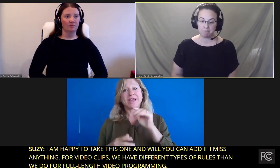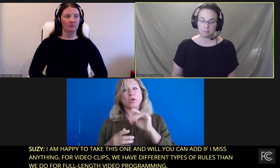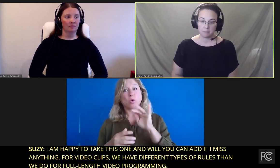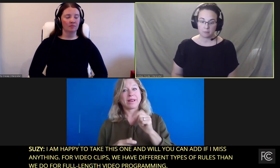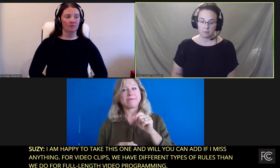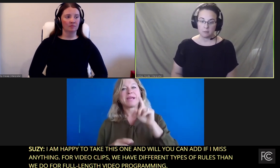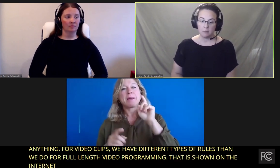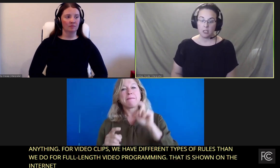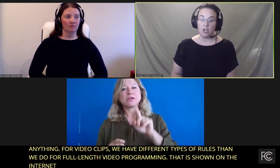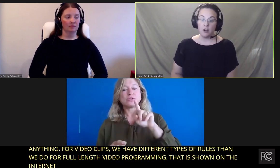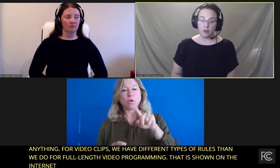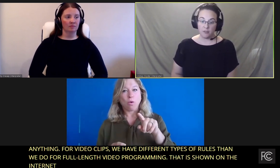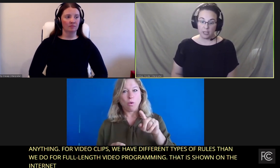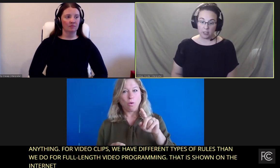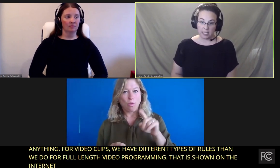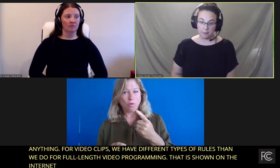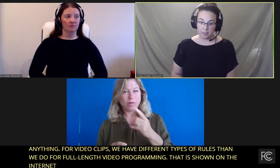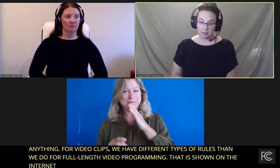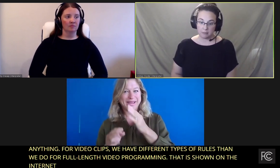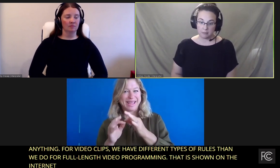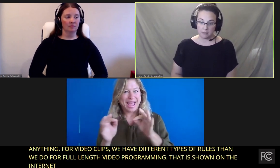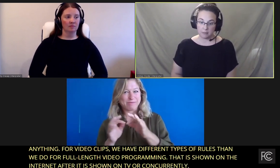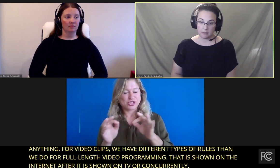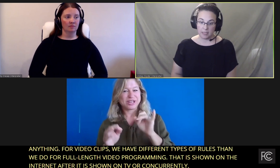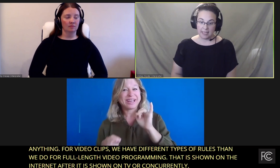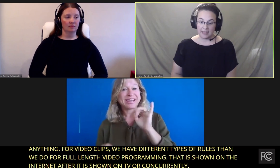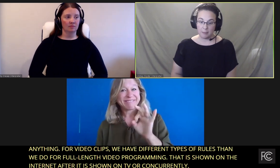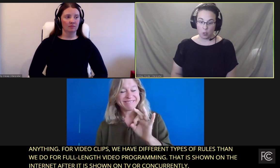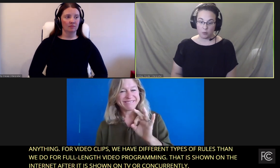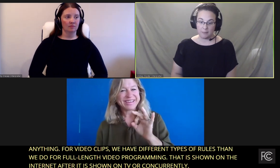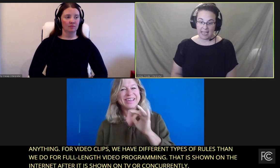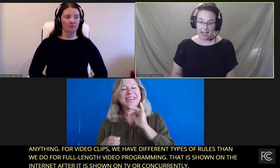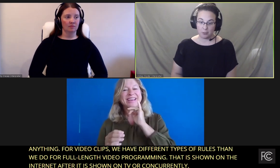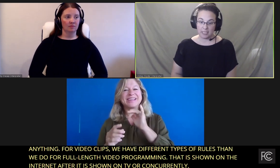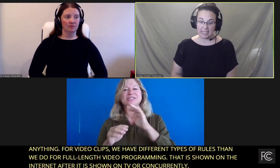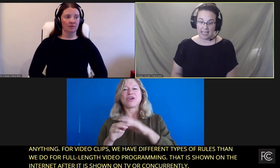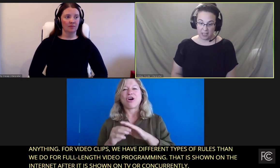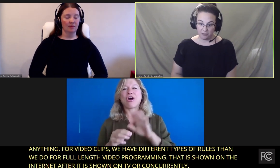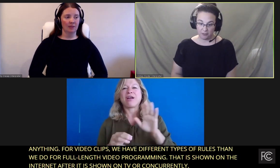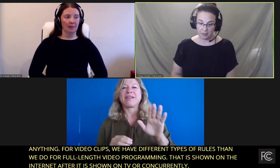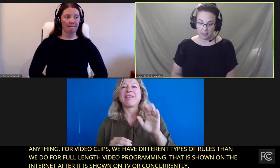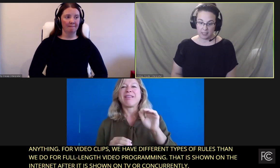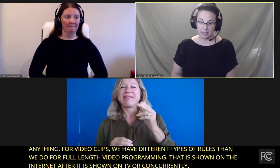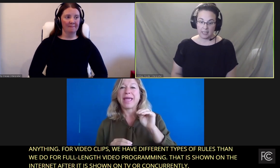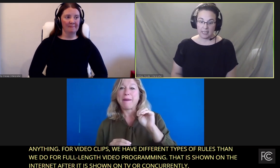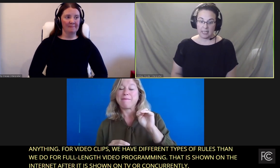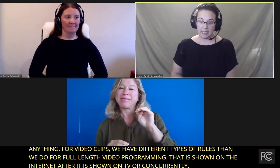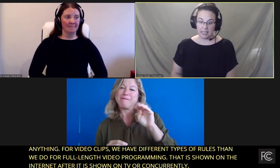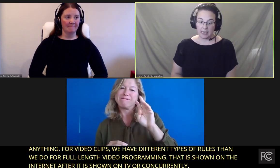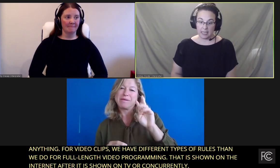online. For video clips, they must only be captioned if